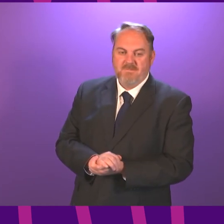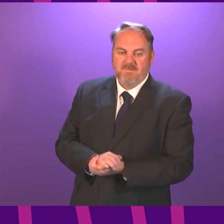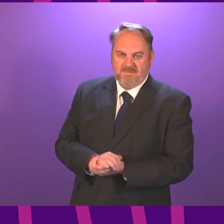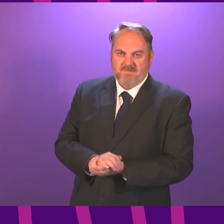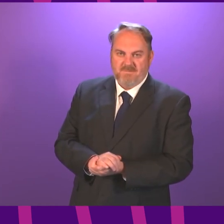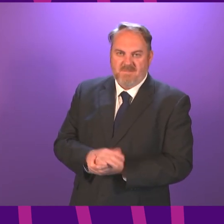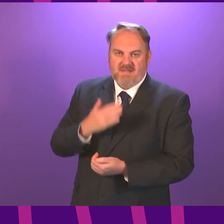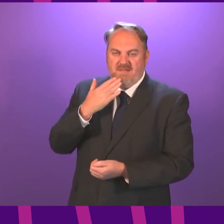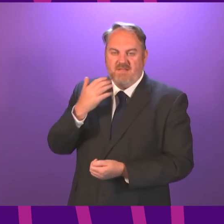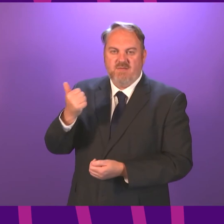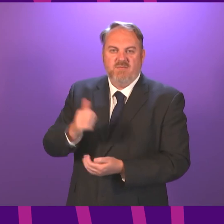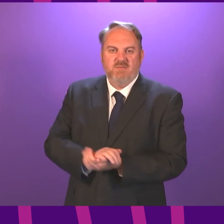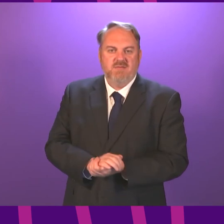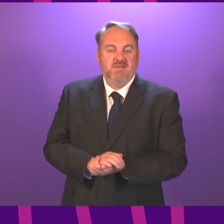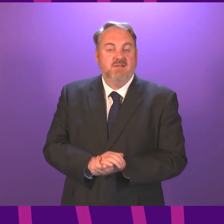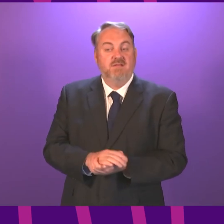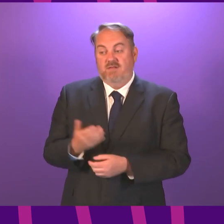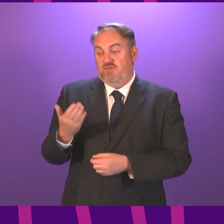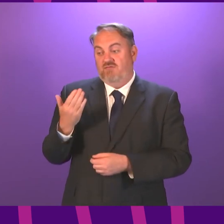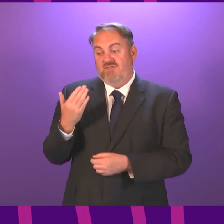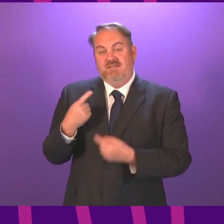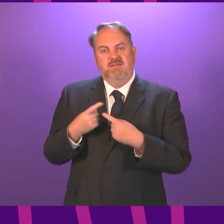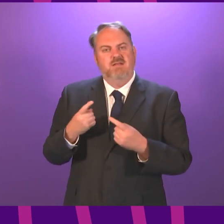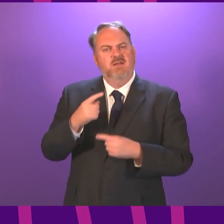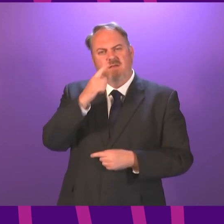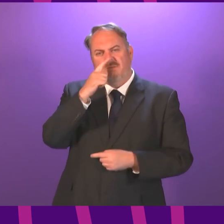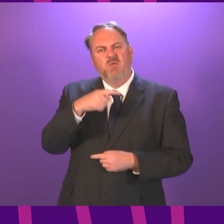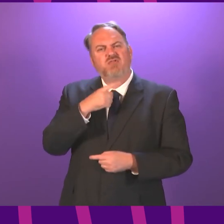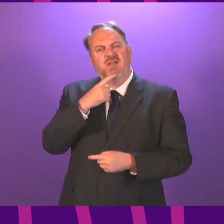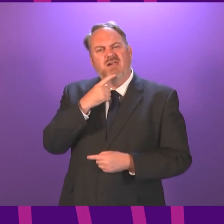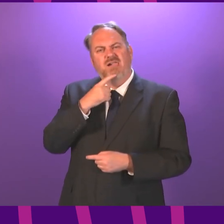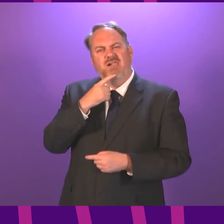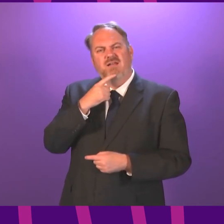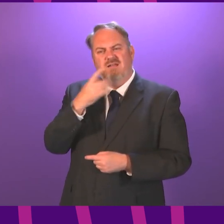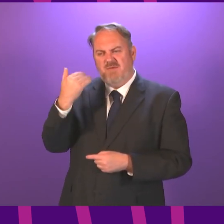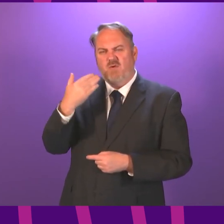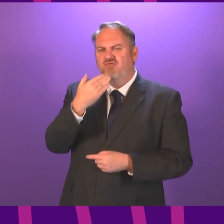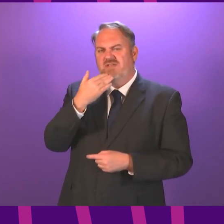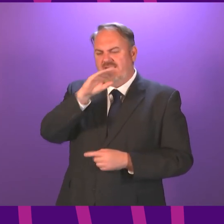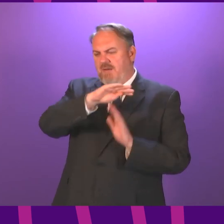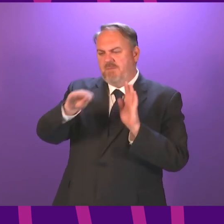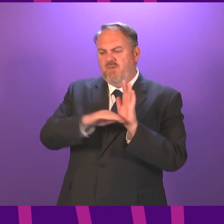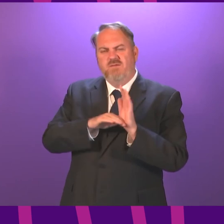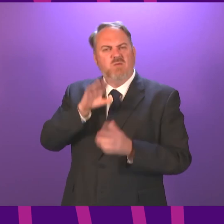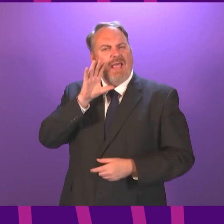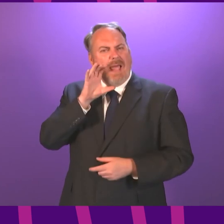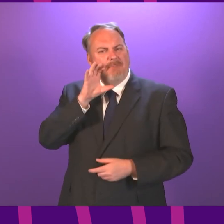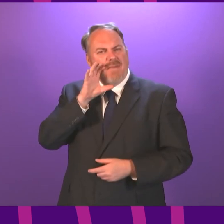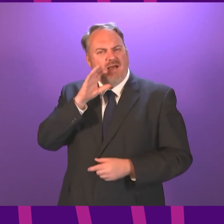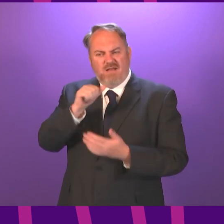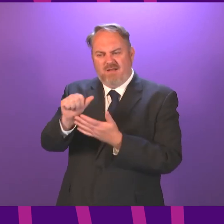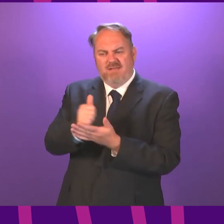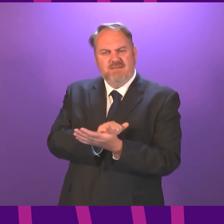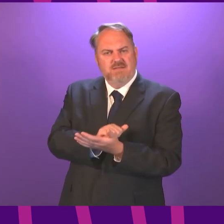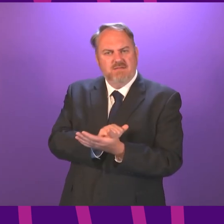Thank you President Officer In light of the recent news that Portugal has now been placed on the amber list taking effect today it is clear that